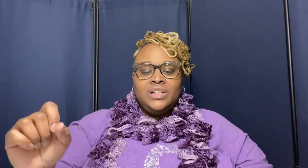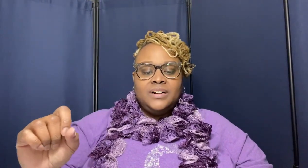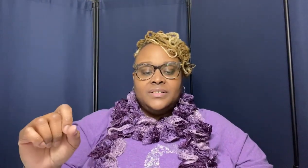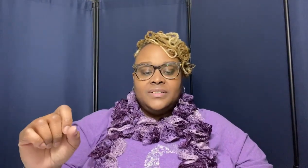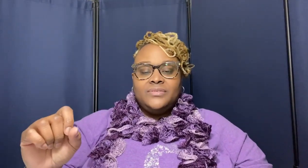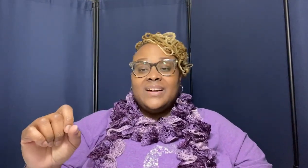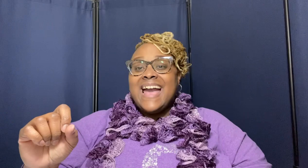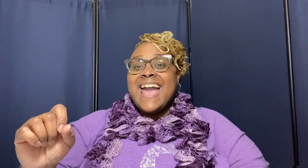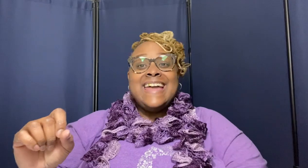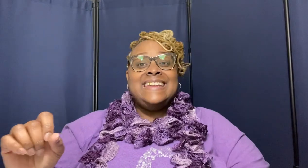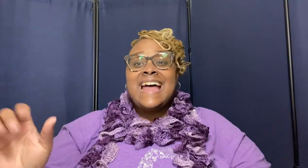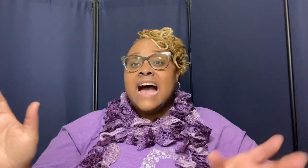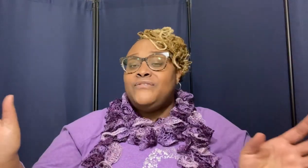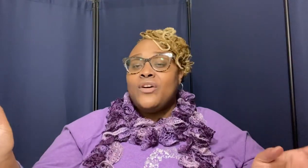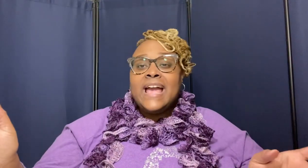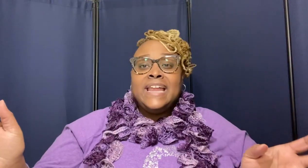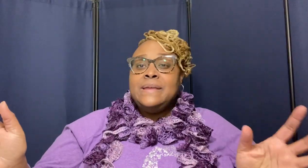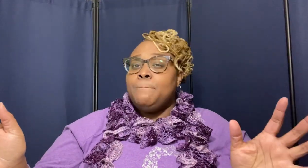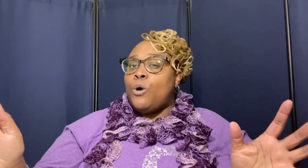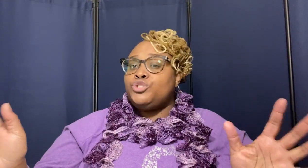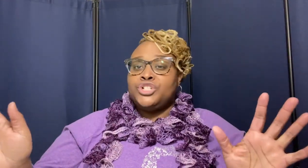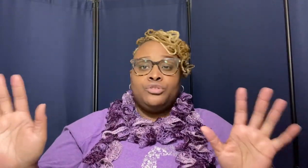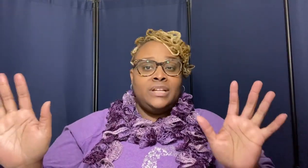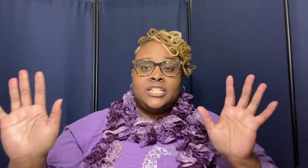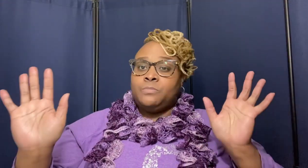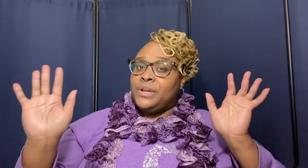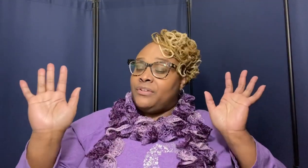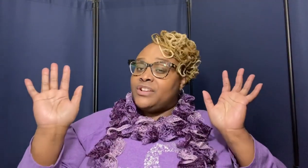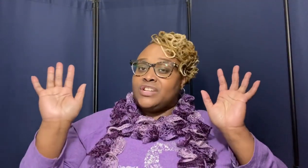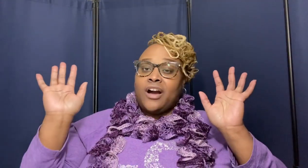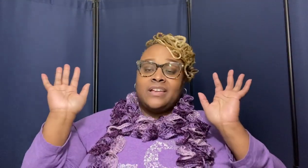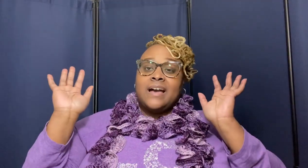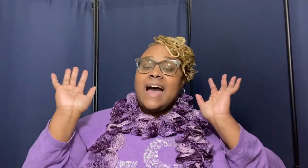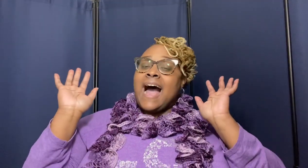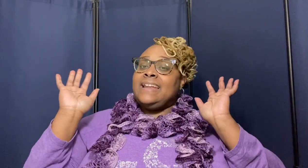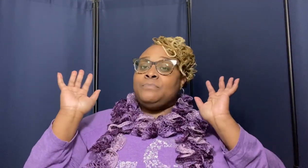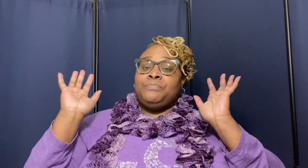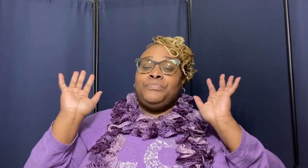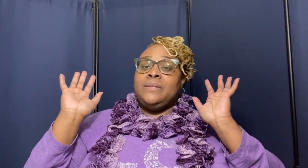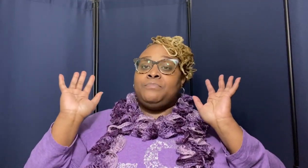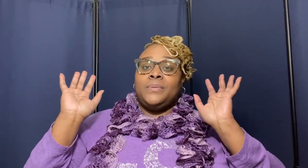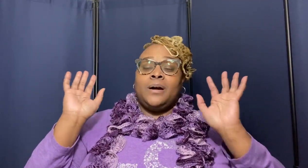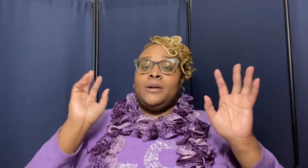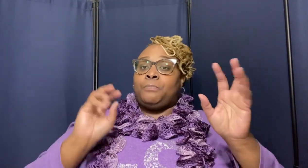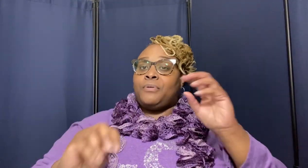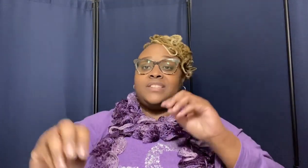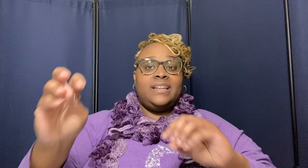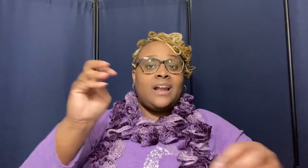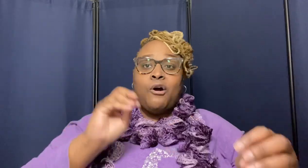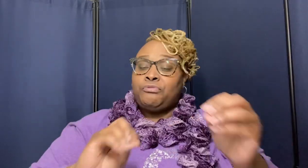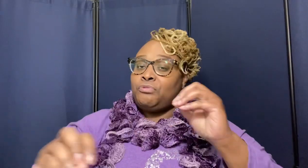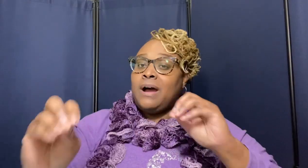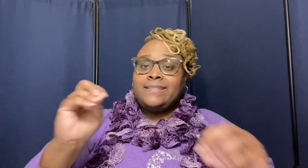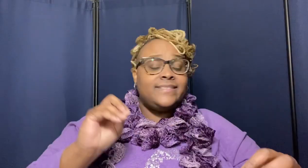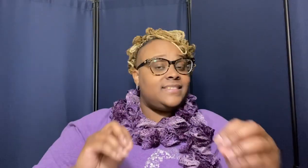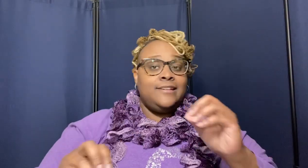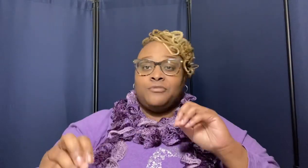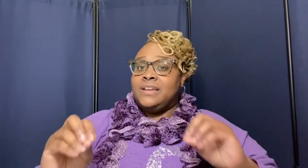love and not for an emotional experience y'all yeah i didn't impressing that all throughout this series